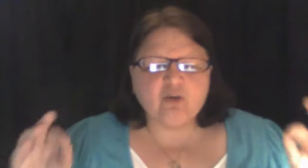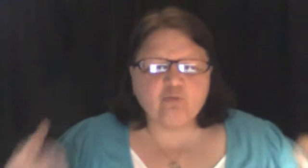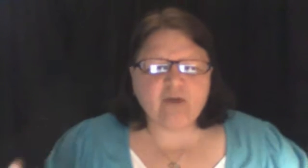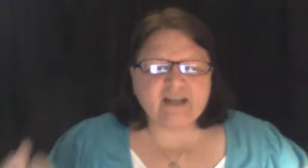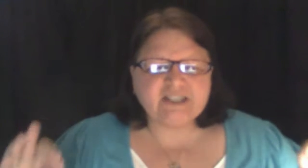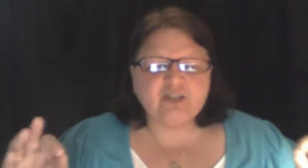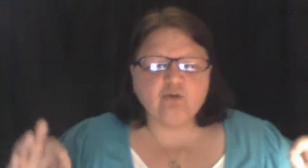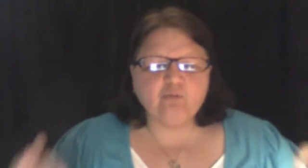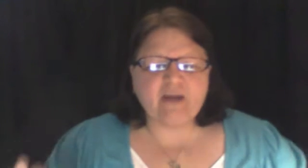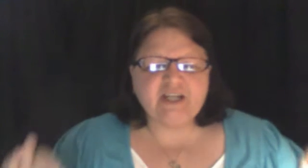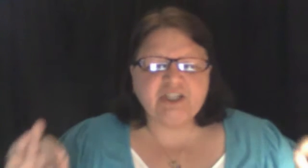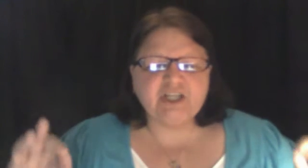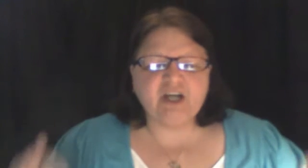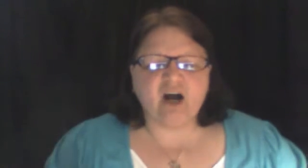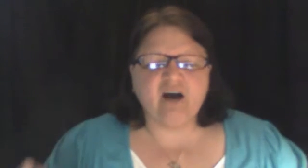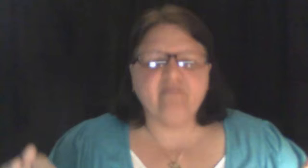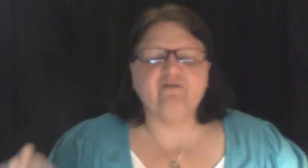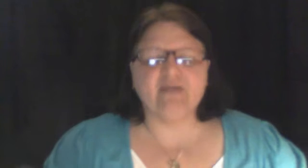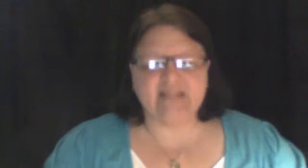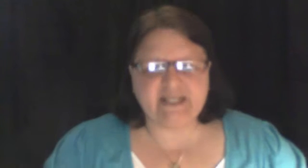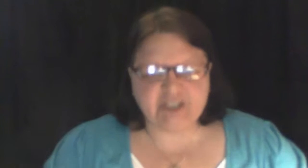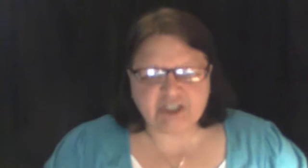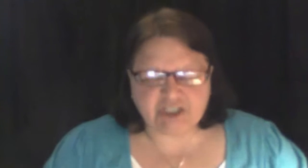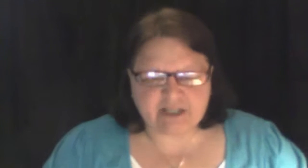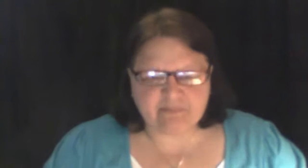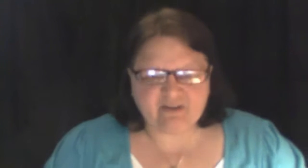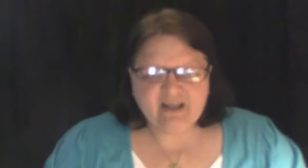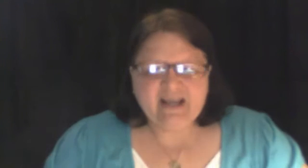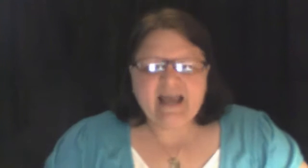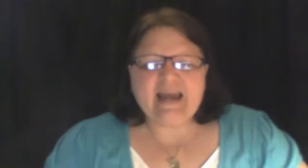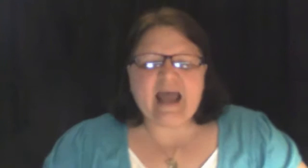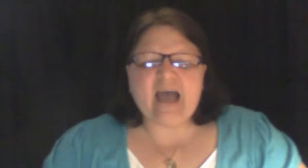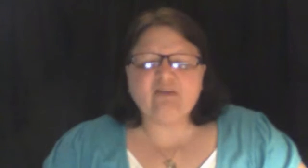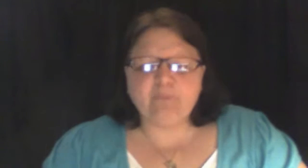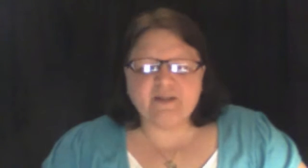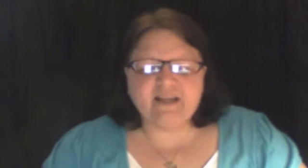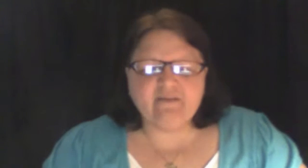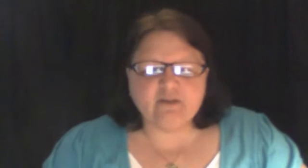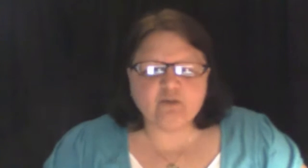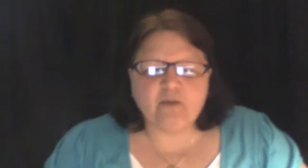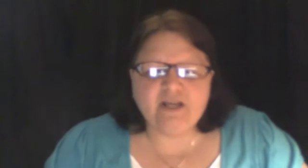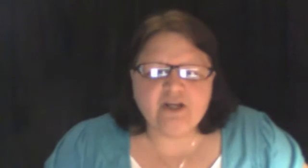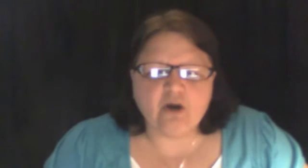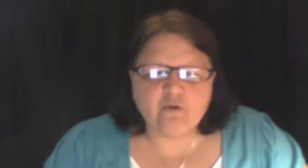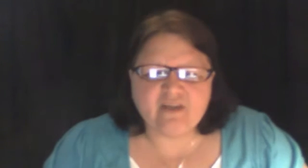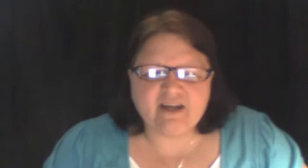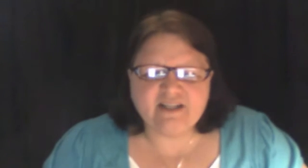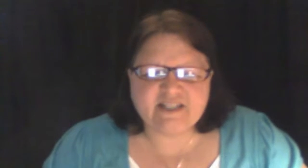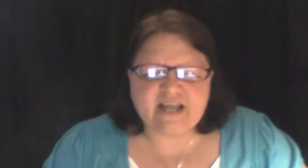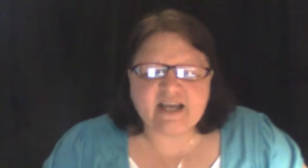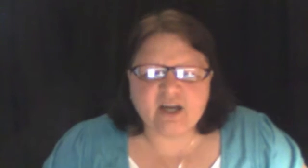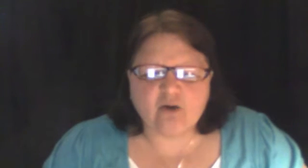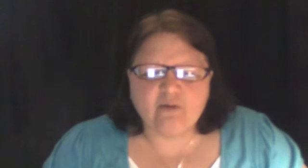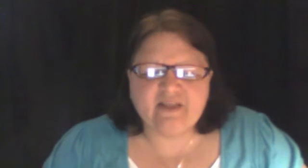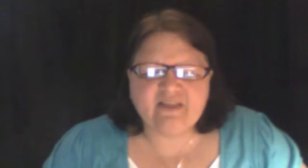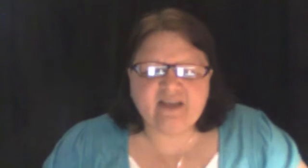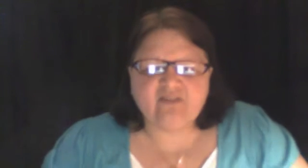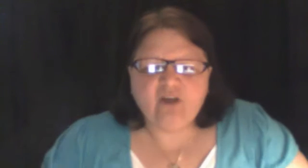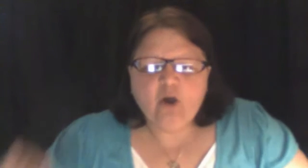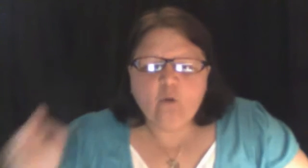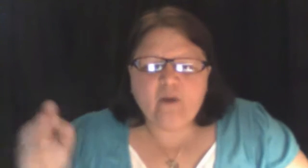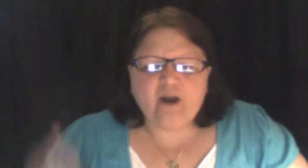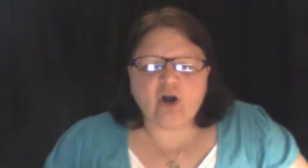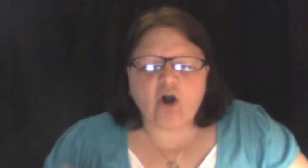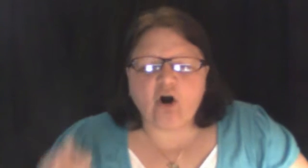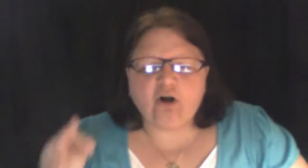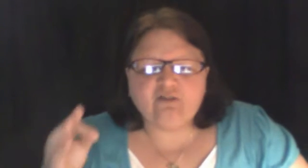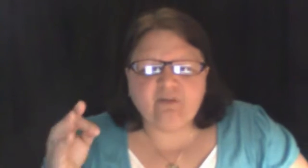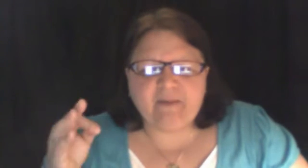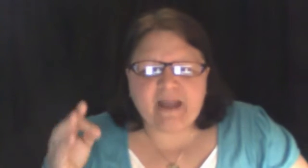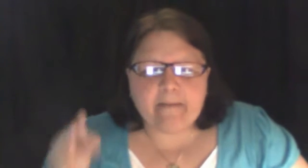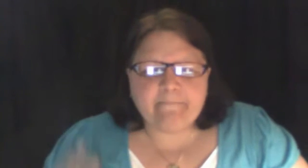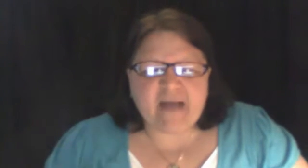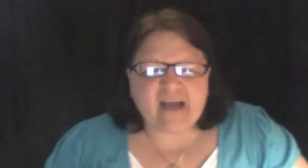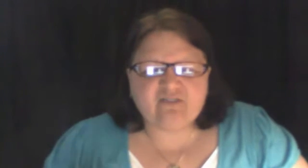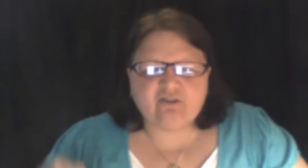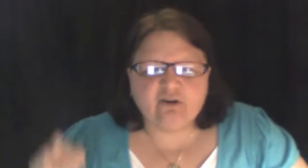the restoration of relationships. And as believers, we know that in 2 Corinthians, we are called to be ambassadors